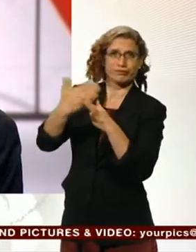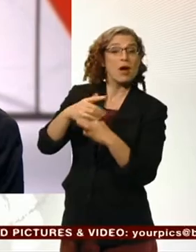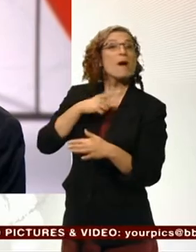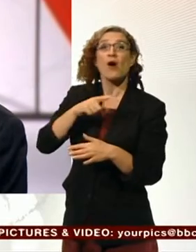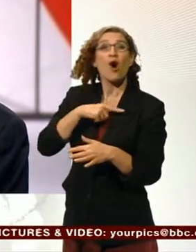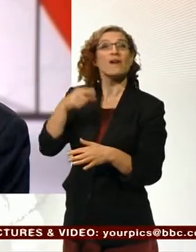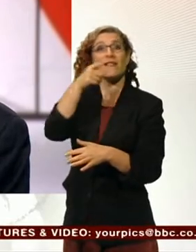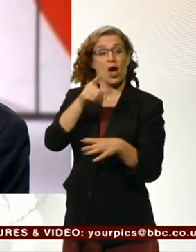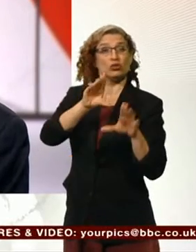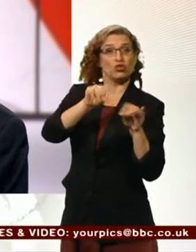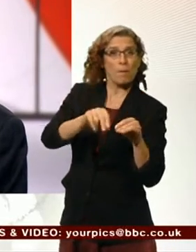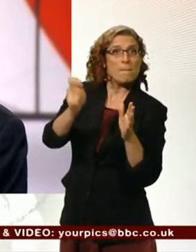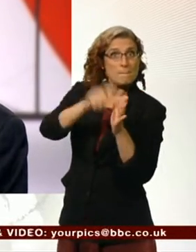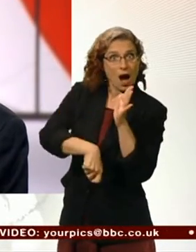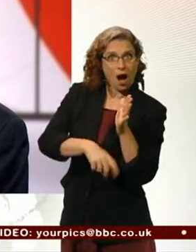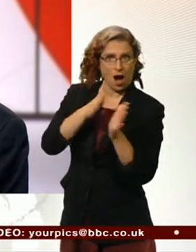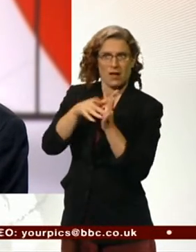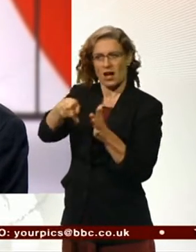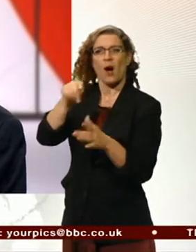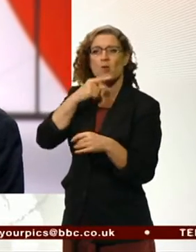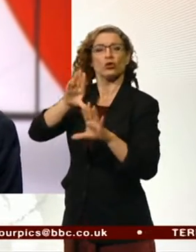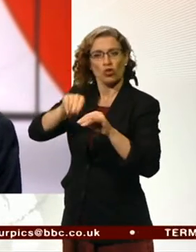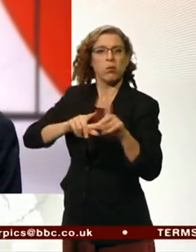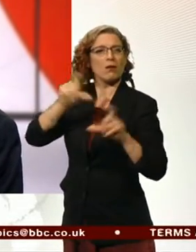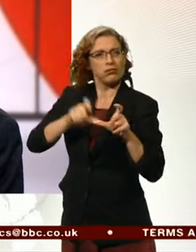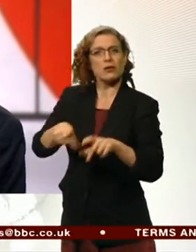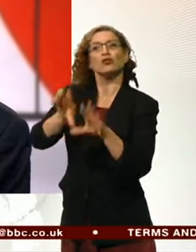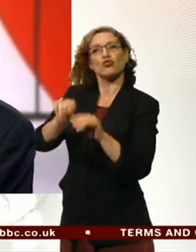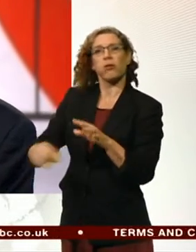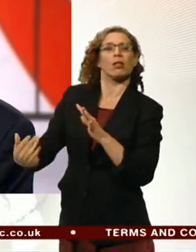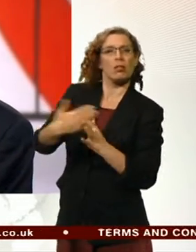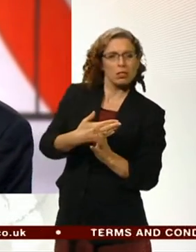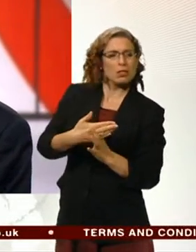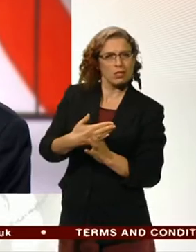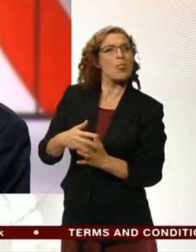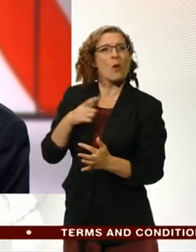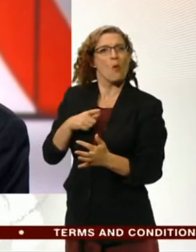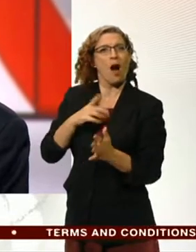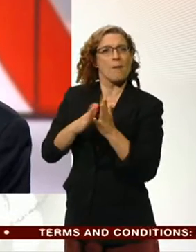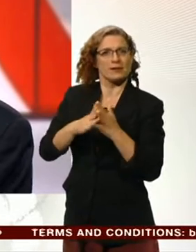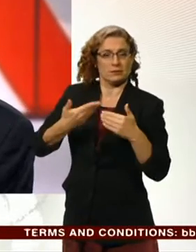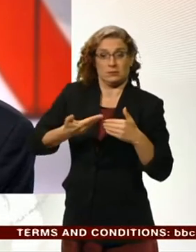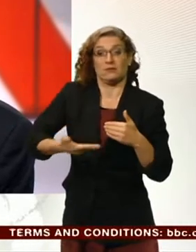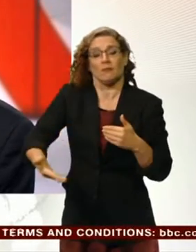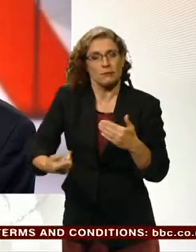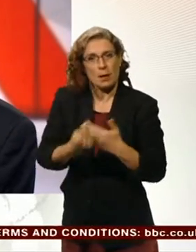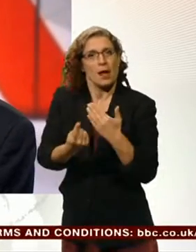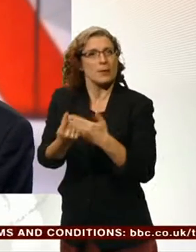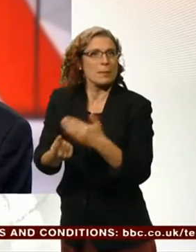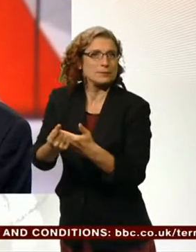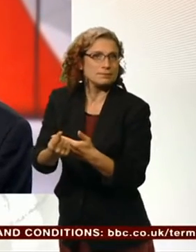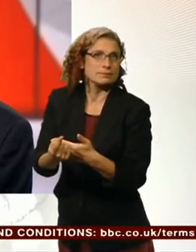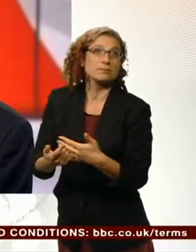do that, then, of course, these photographers and their unacceptable-in-their-eyes tactics would no longer have a place. Other options?